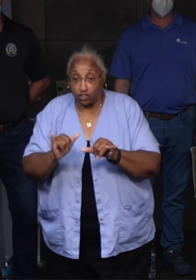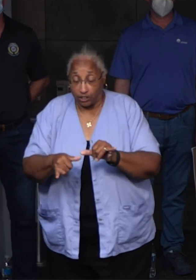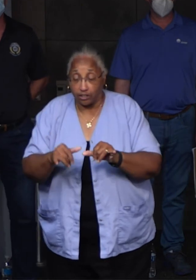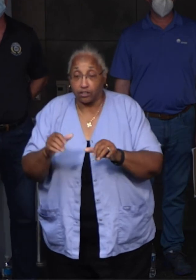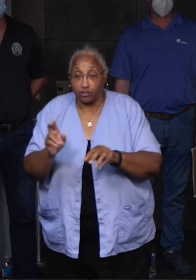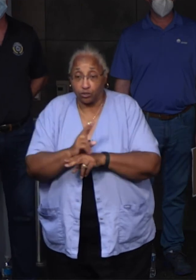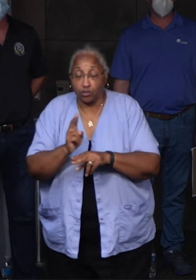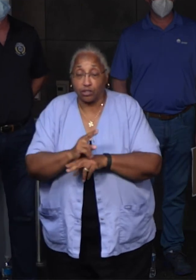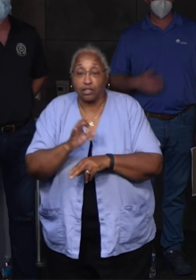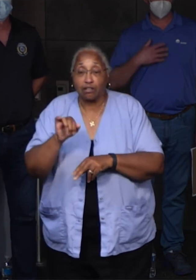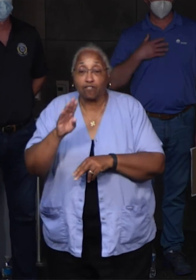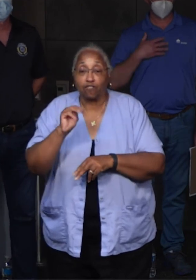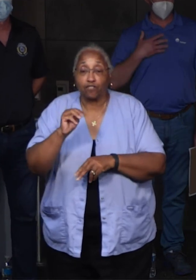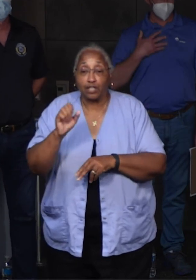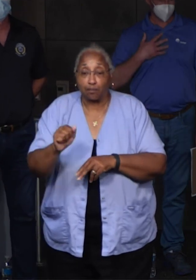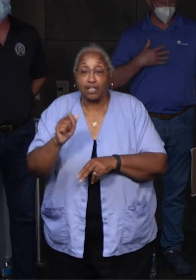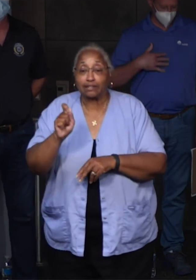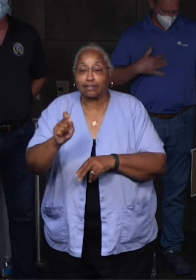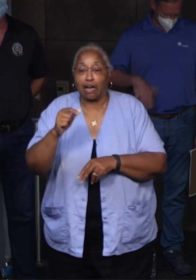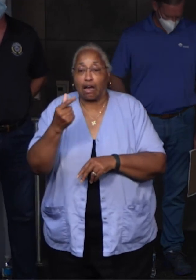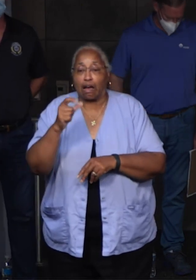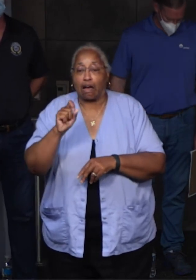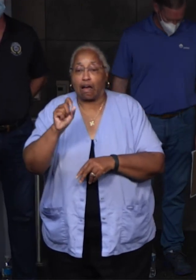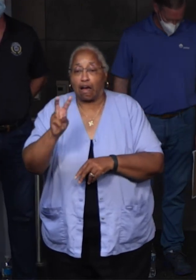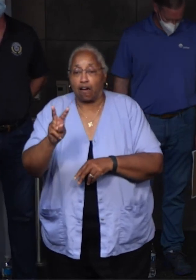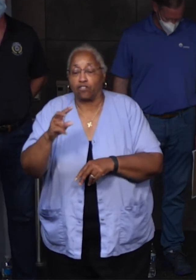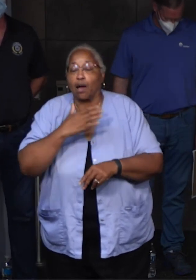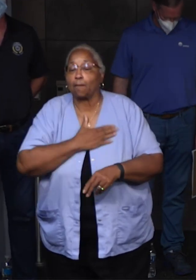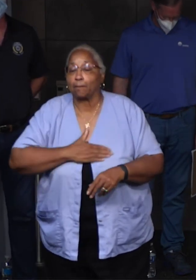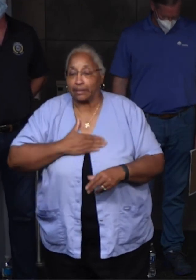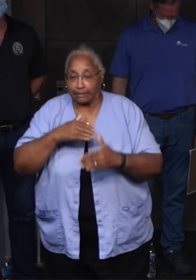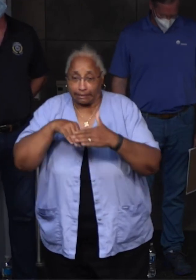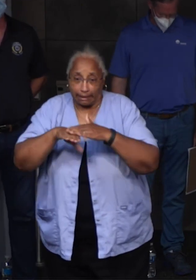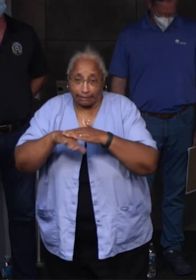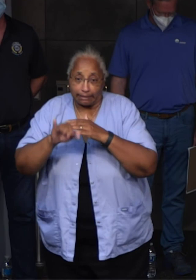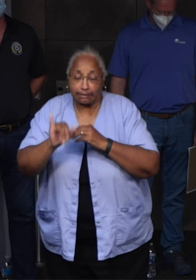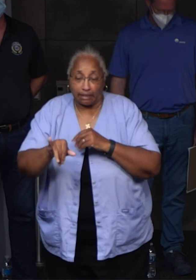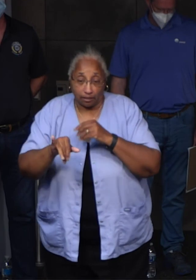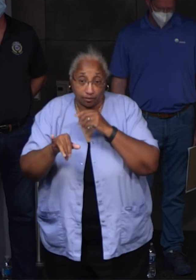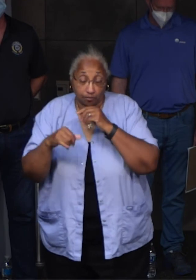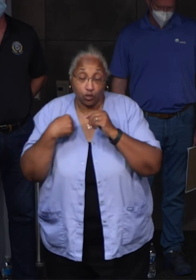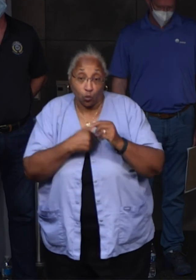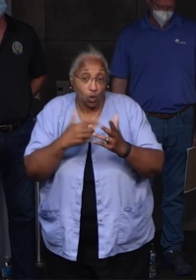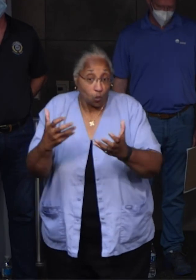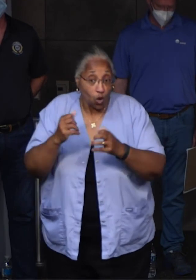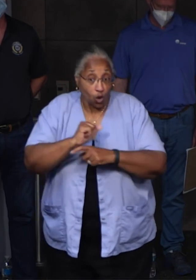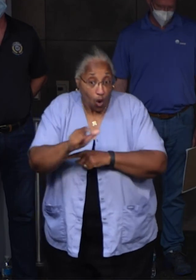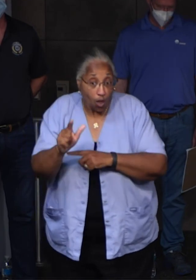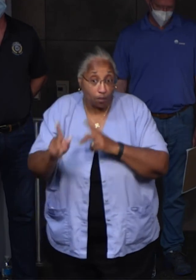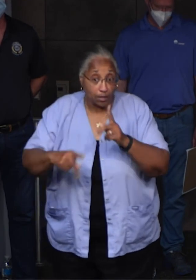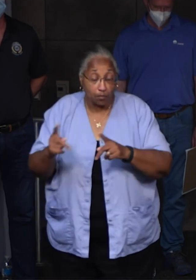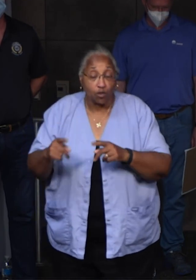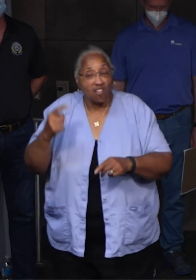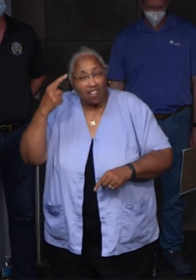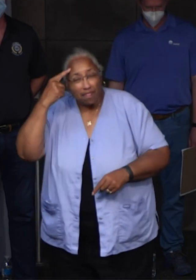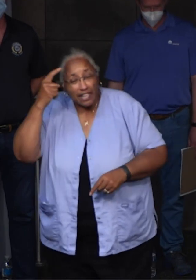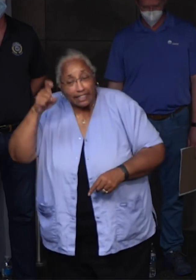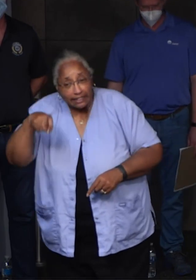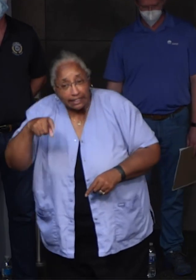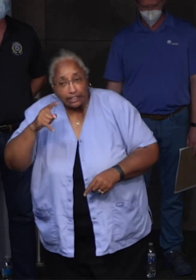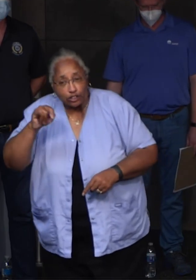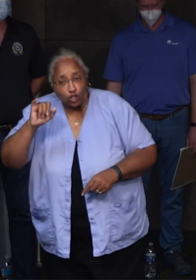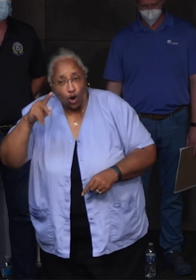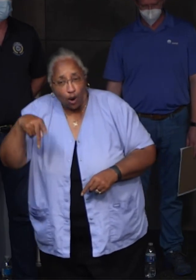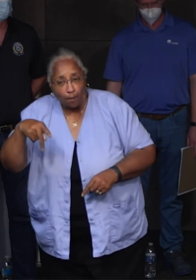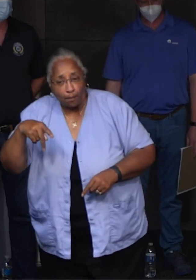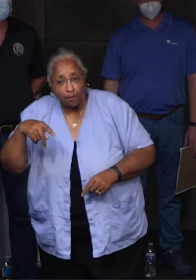FEMA.gov on their website. Please access that system and we want everyone who thinks they need a tarp, needs